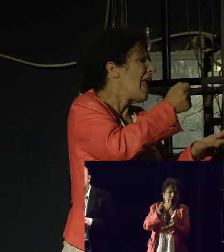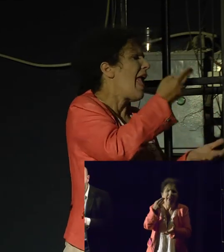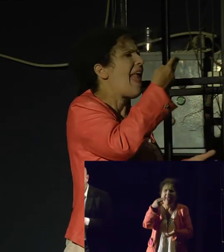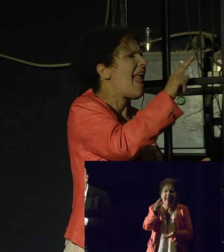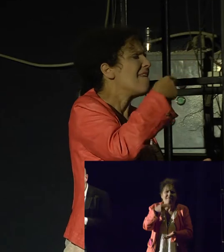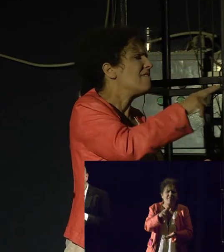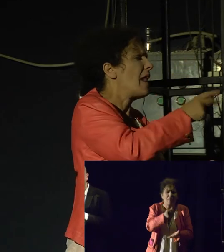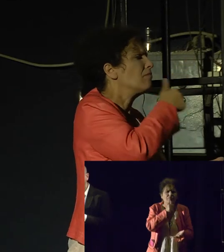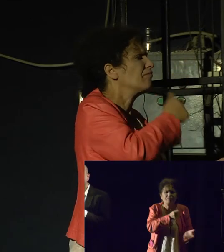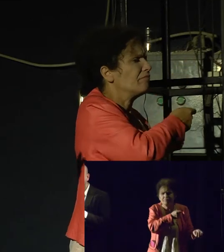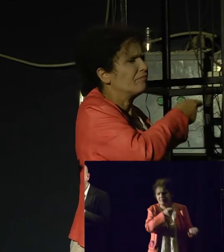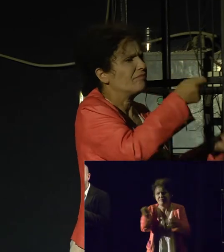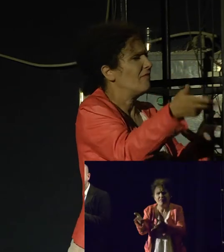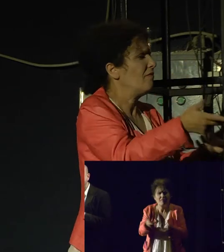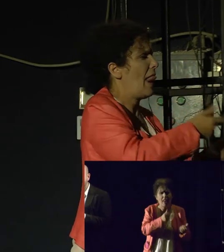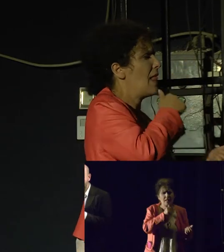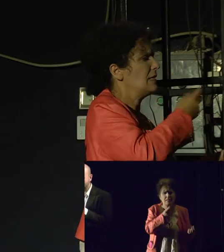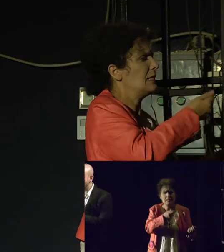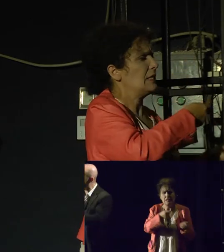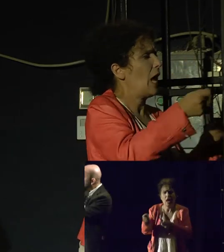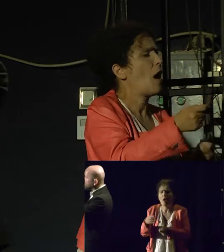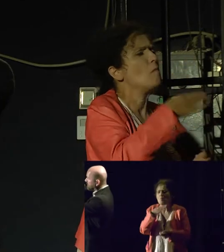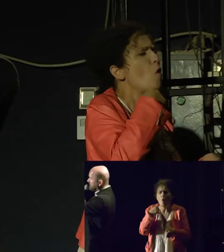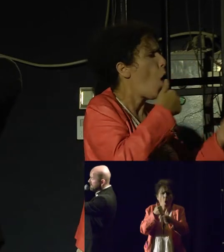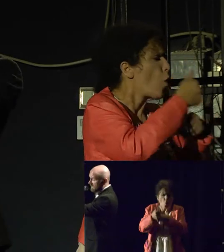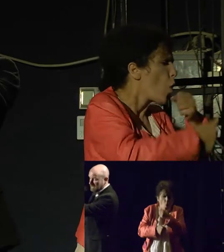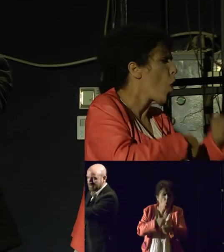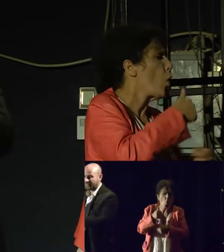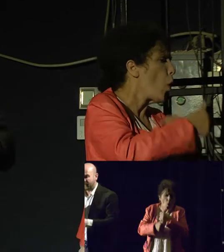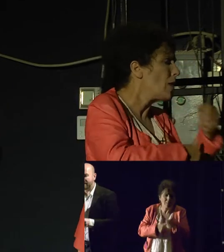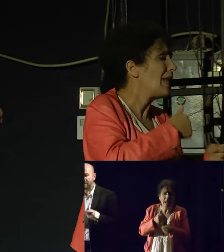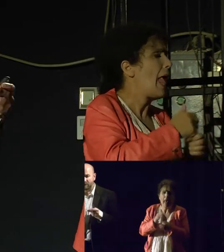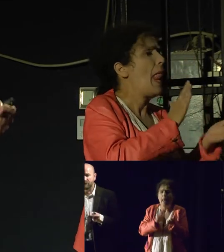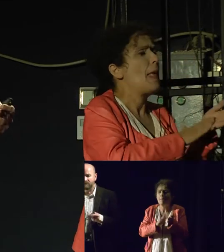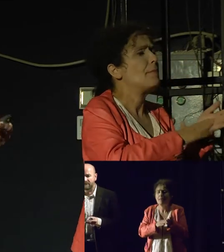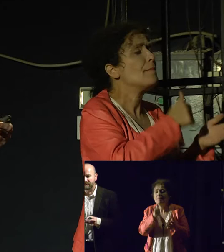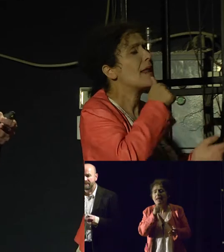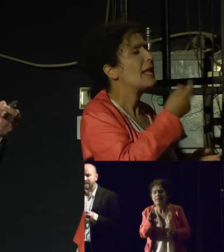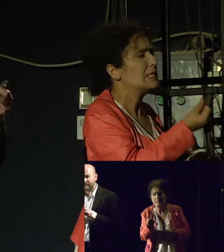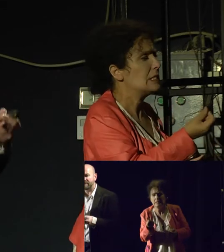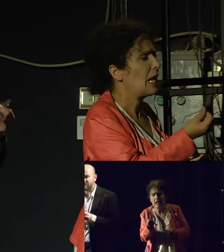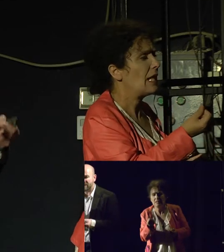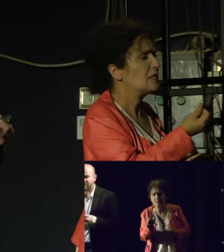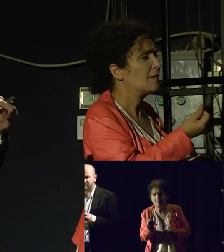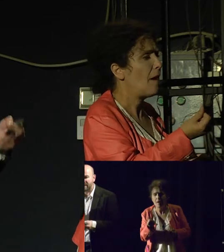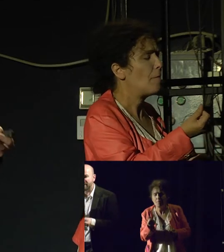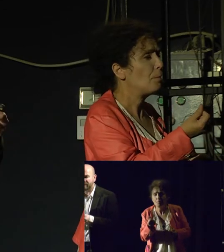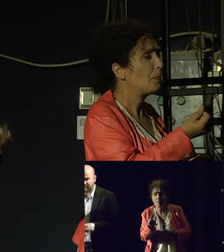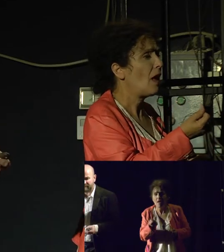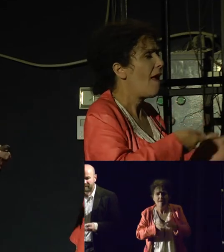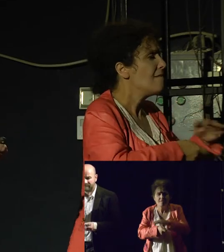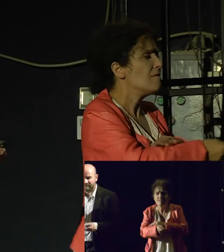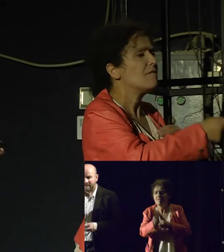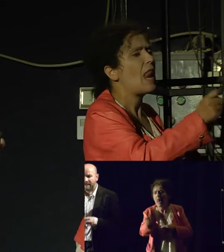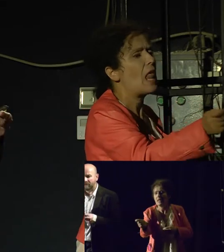billionaires are funding. And for example, there's one that we know funds this agenda. He also funds climate change denying